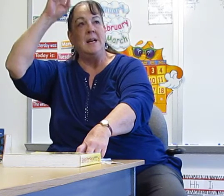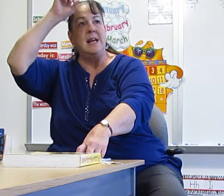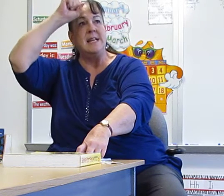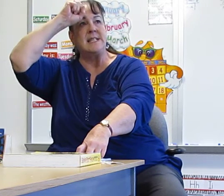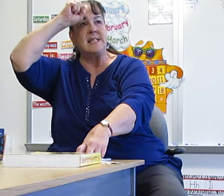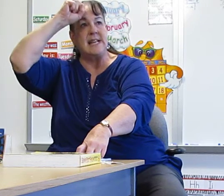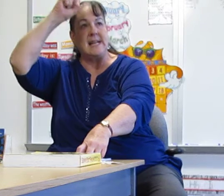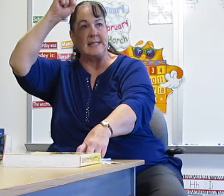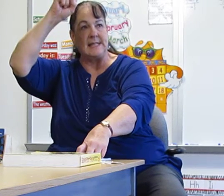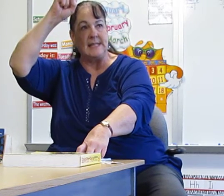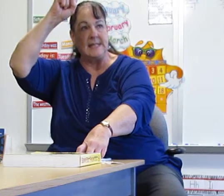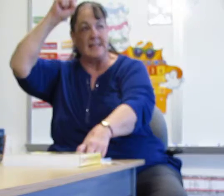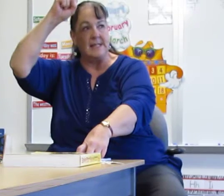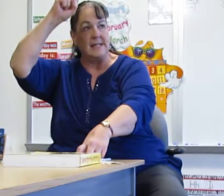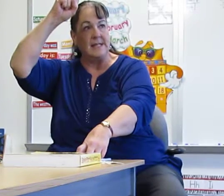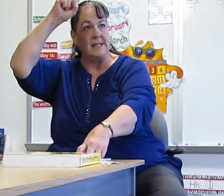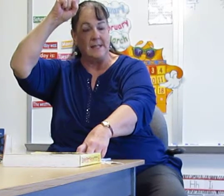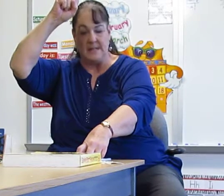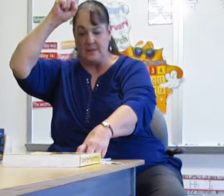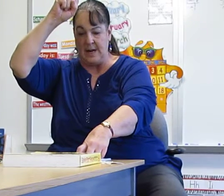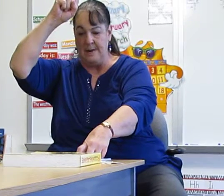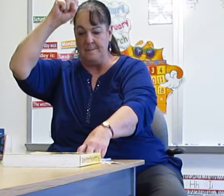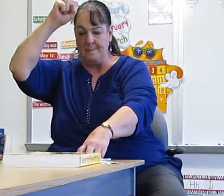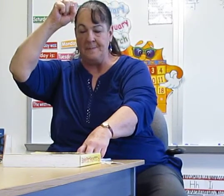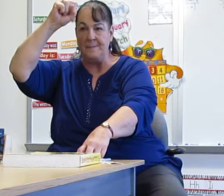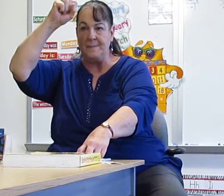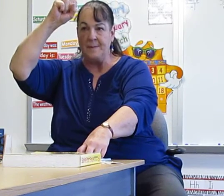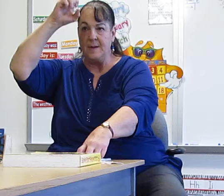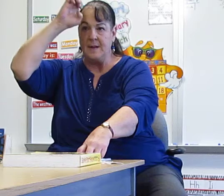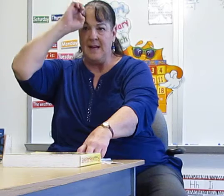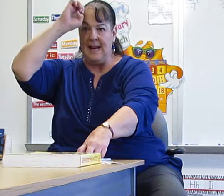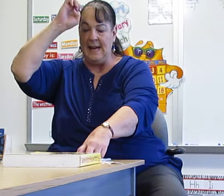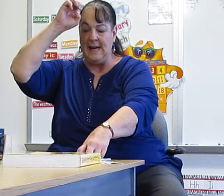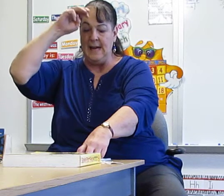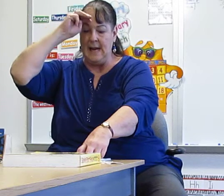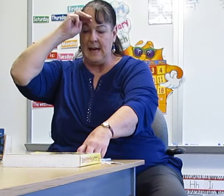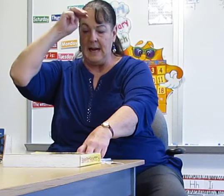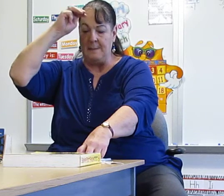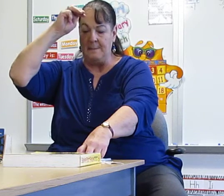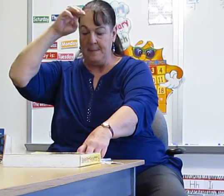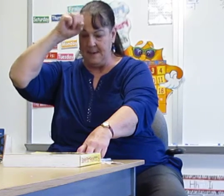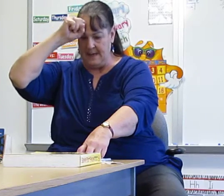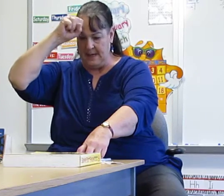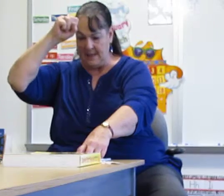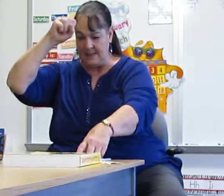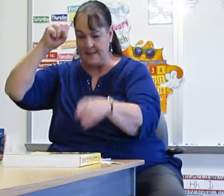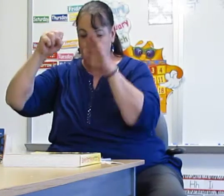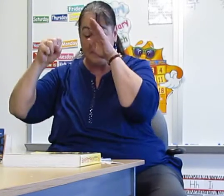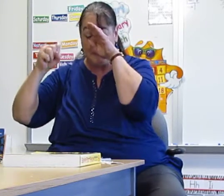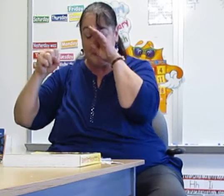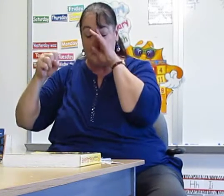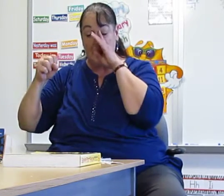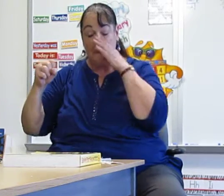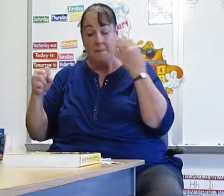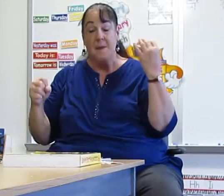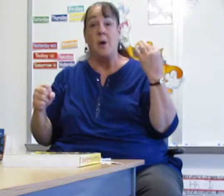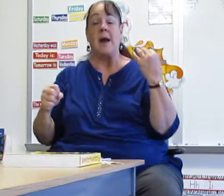his is S. Okay. He, him, his. Okay.